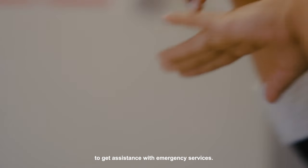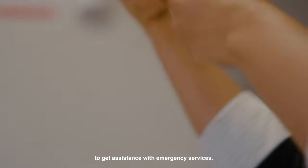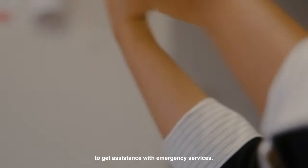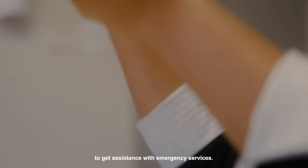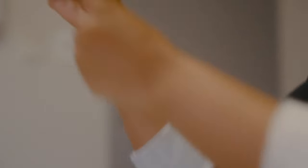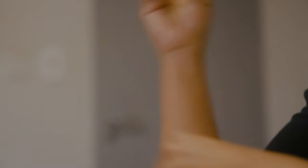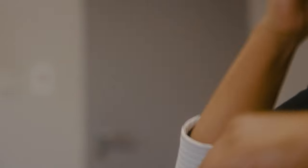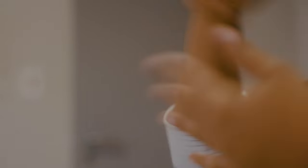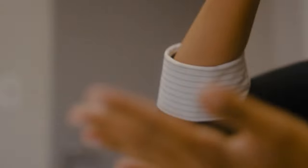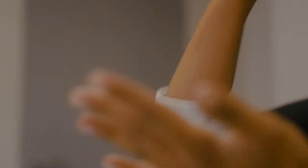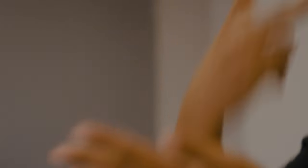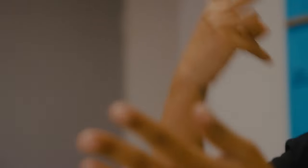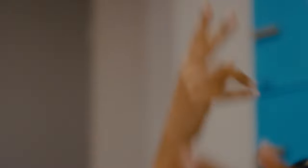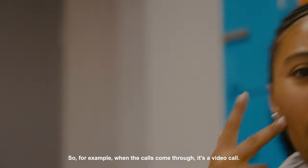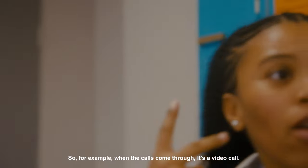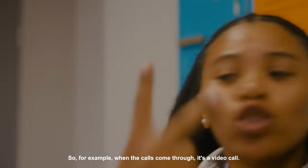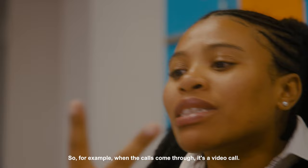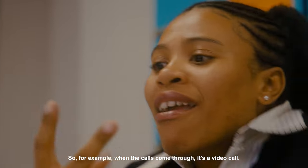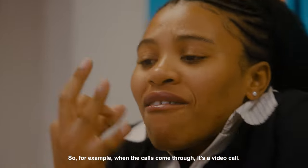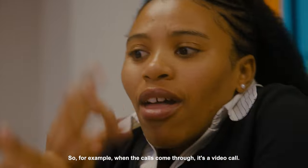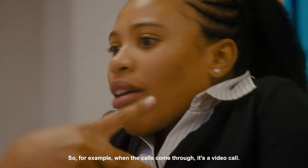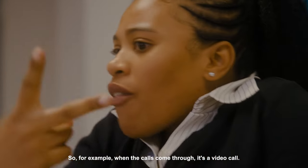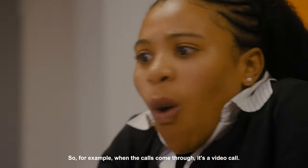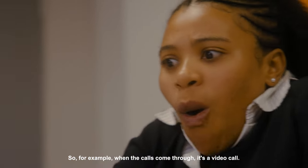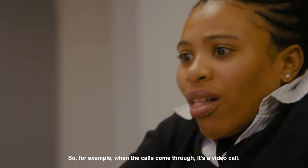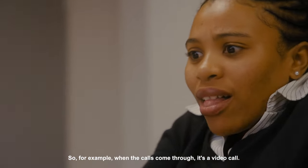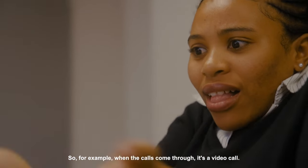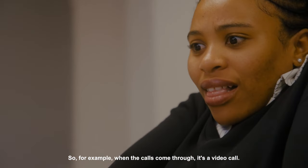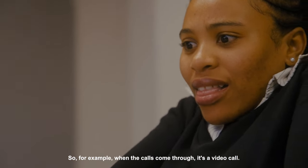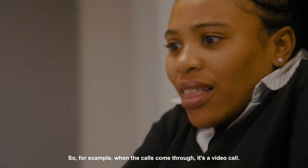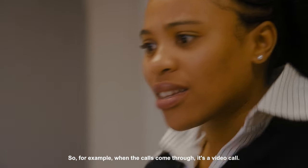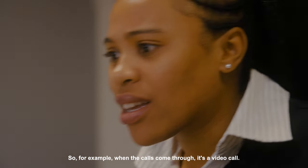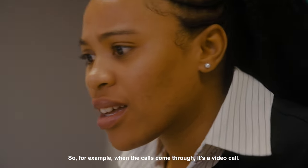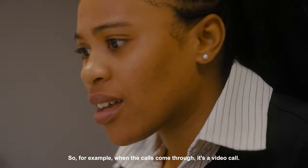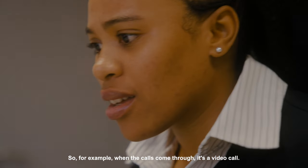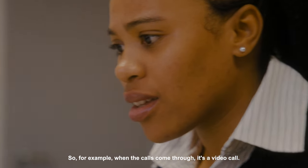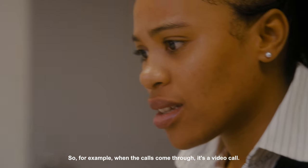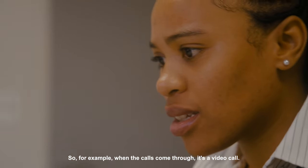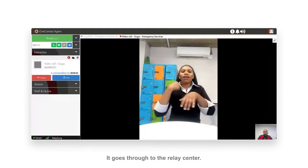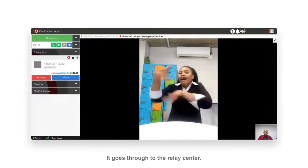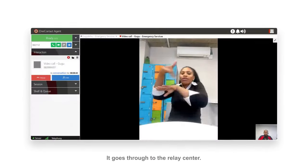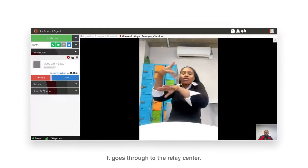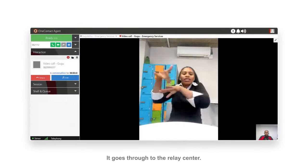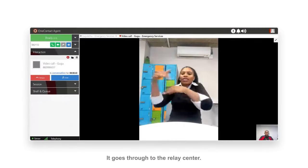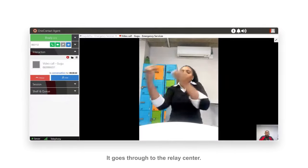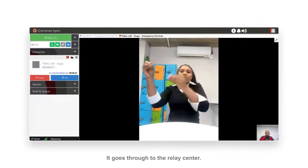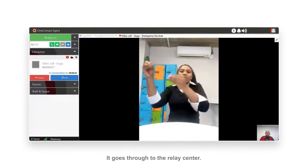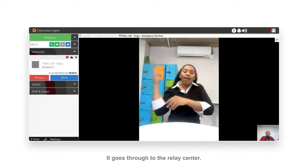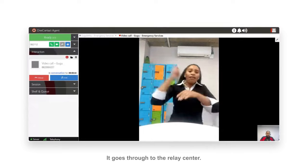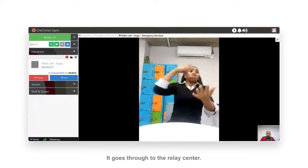service. So for example, when the calls come through, there's a video call, it goes through to the